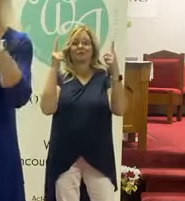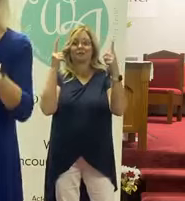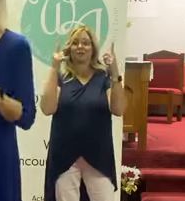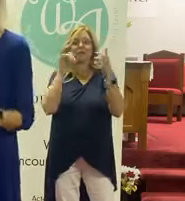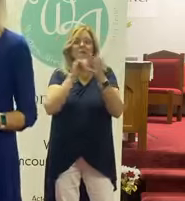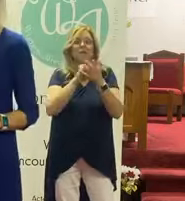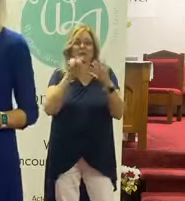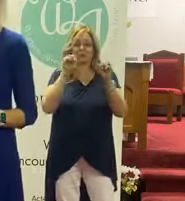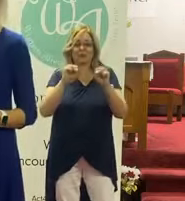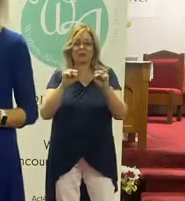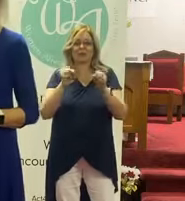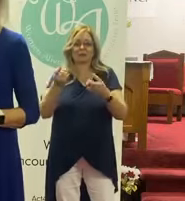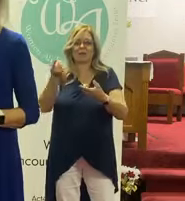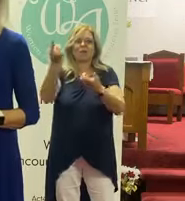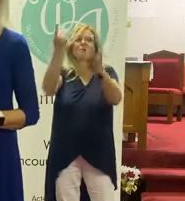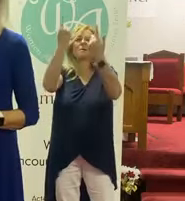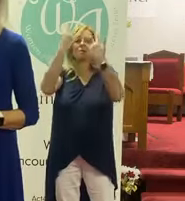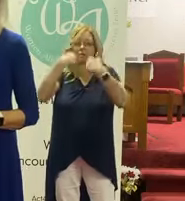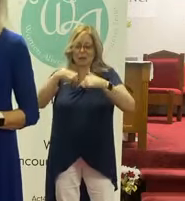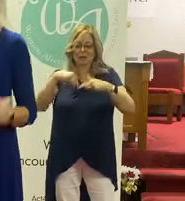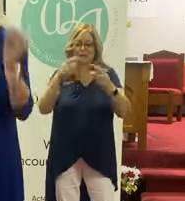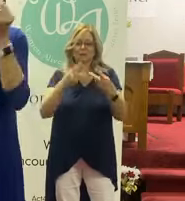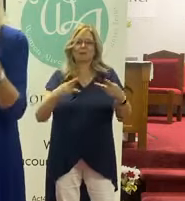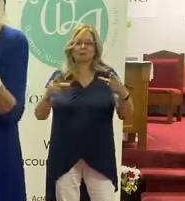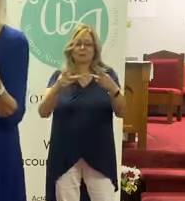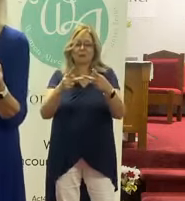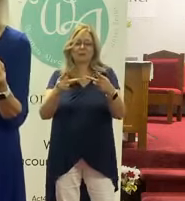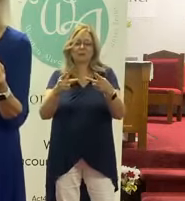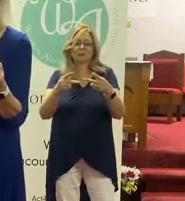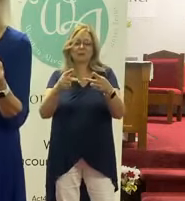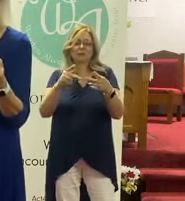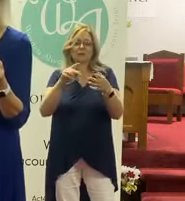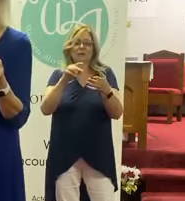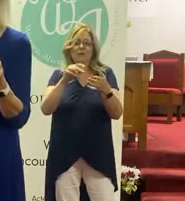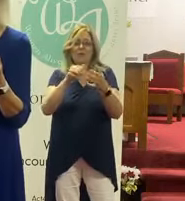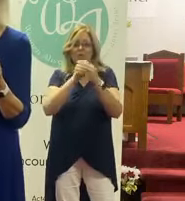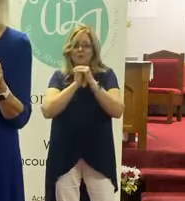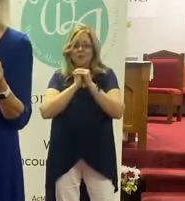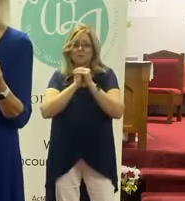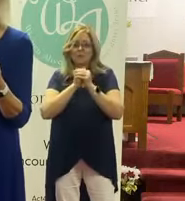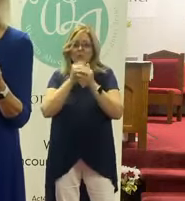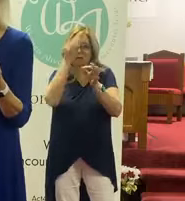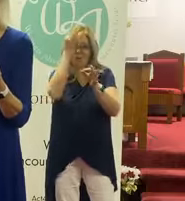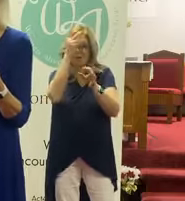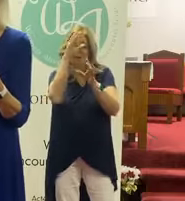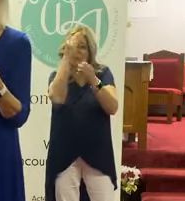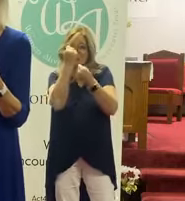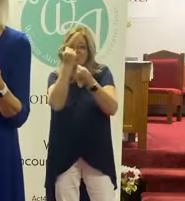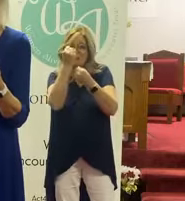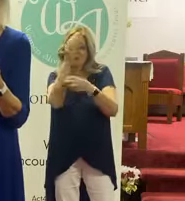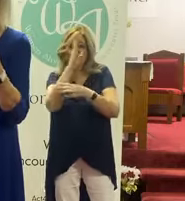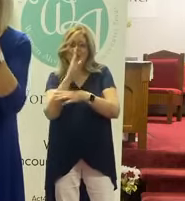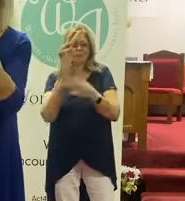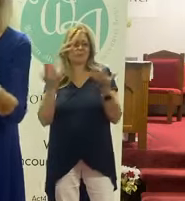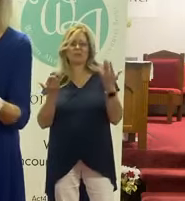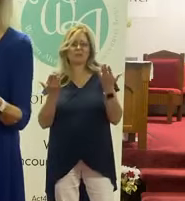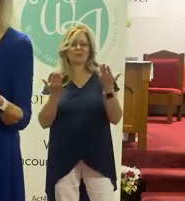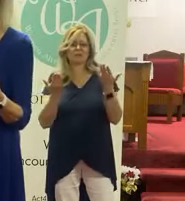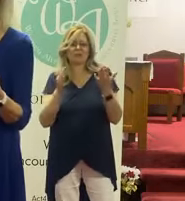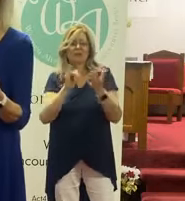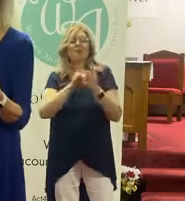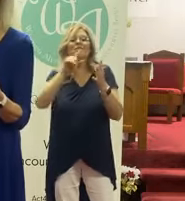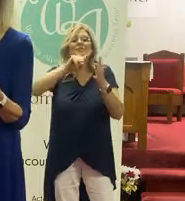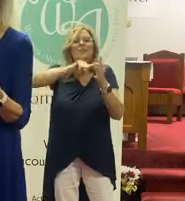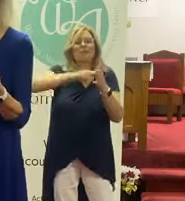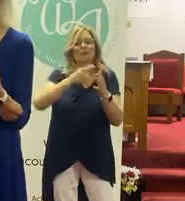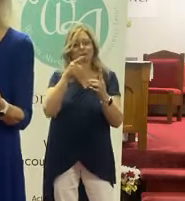So that we get back into that place where we need to be. Back to the starting point of our faith in God. And what is it? It's that